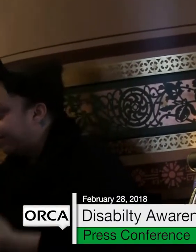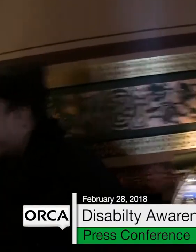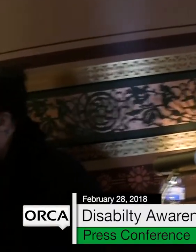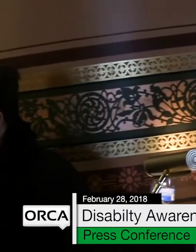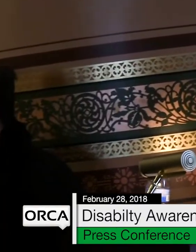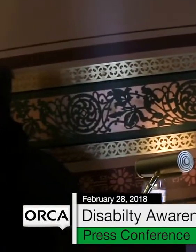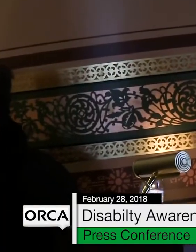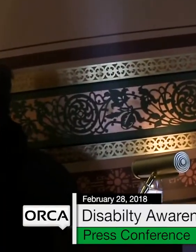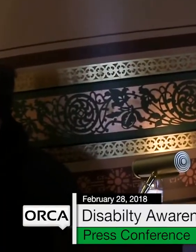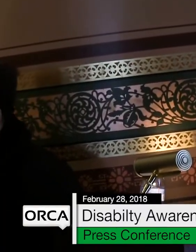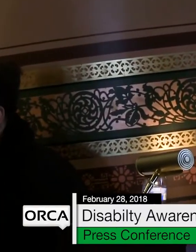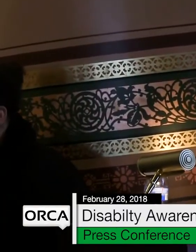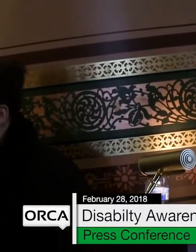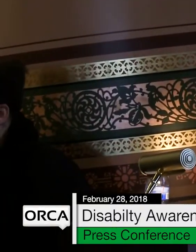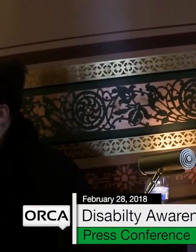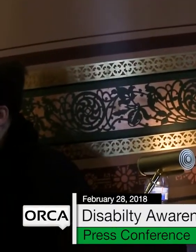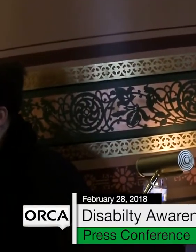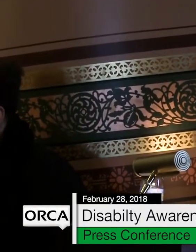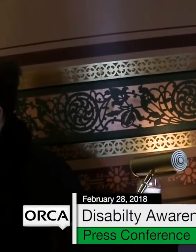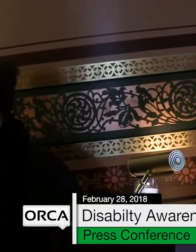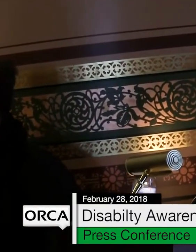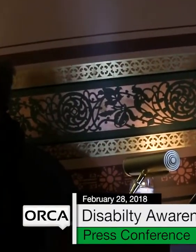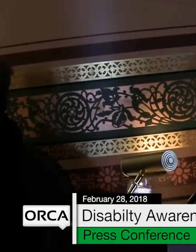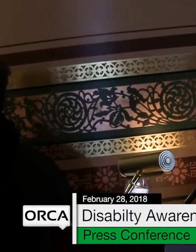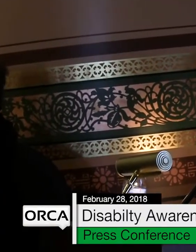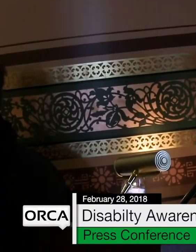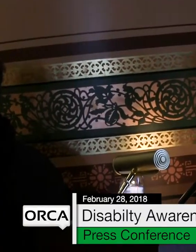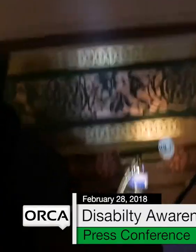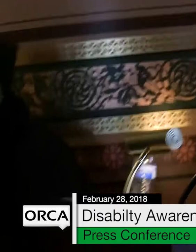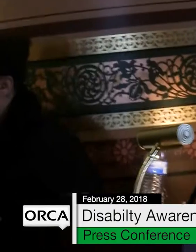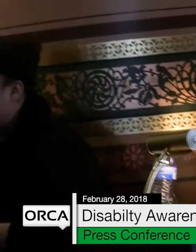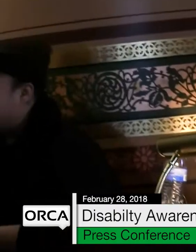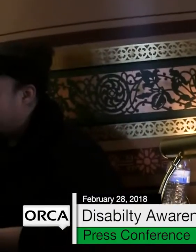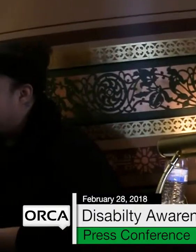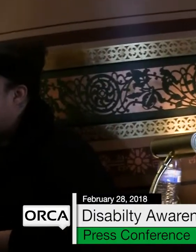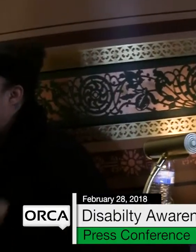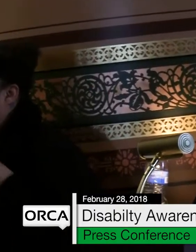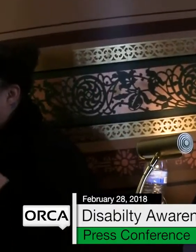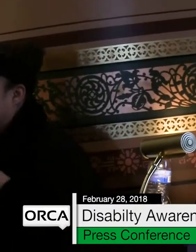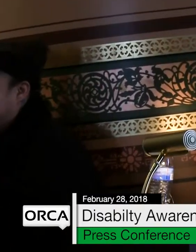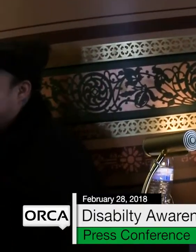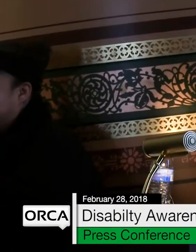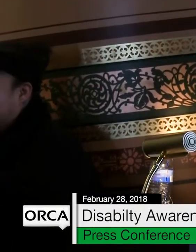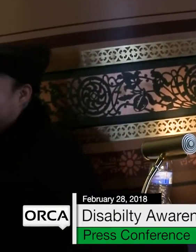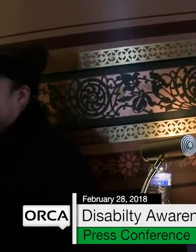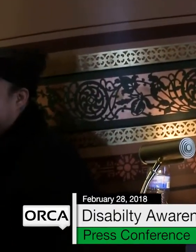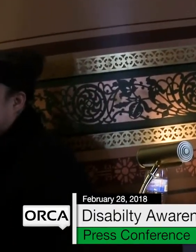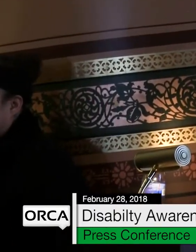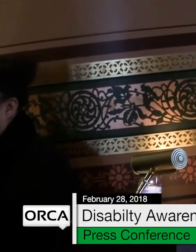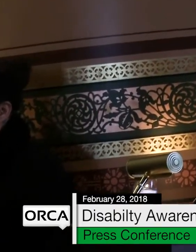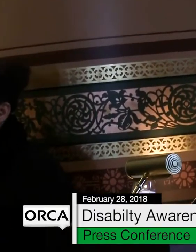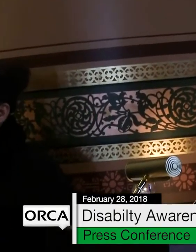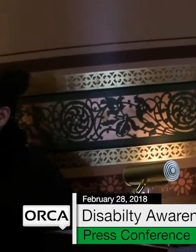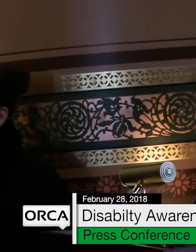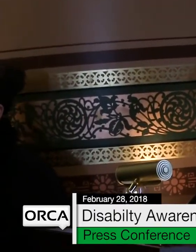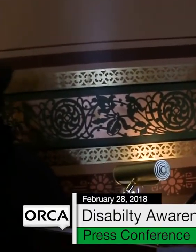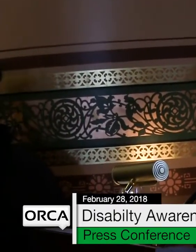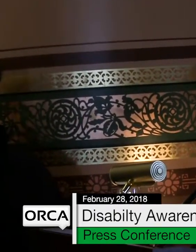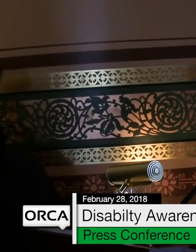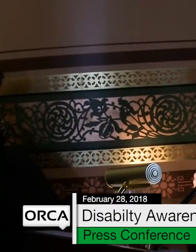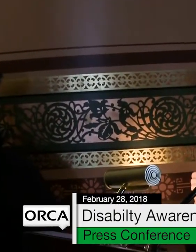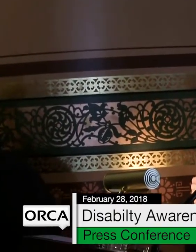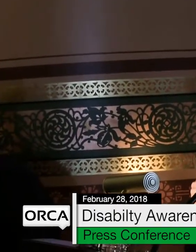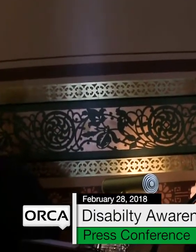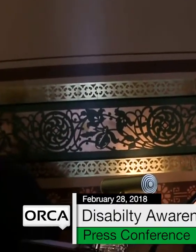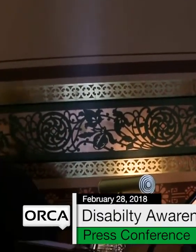forward to consideration by the Senate, we hope that the bill will be strengthened by an affirmation that local school districts are not relieved